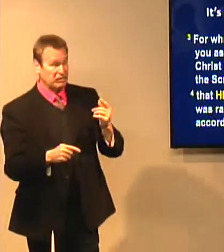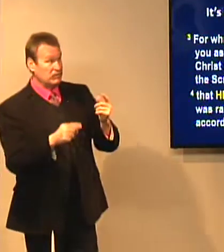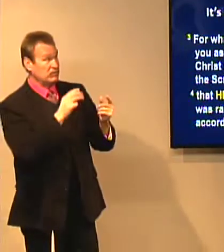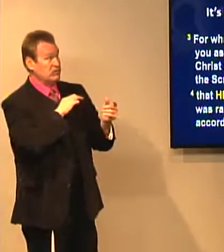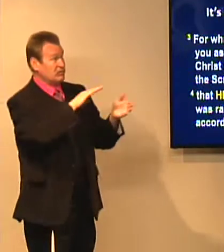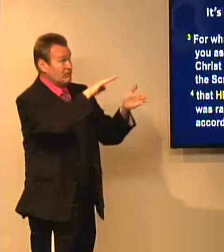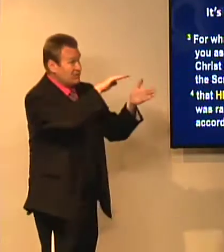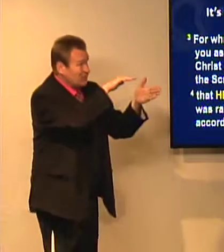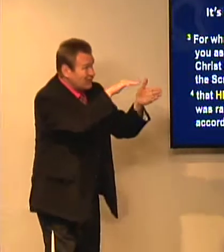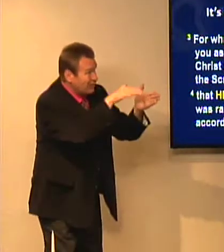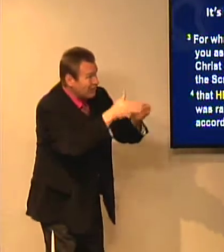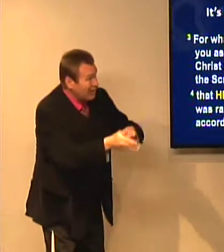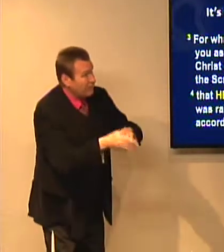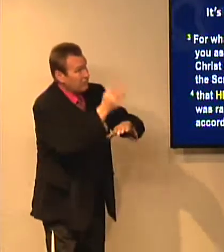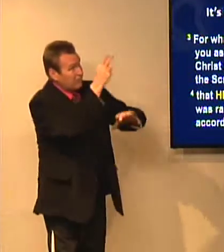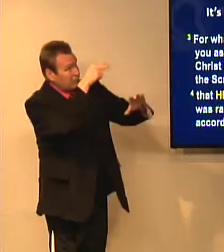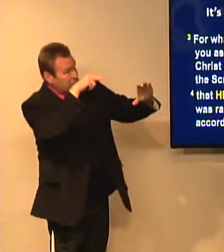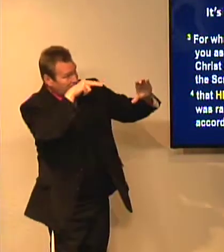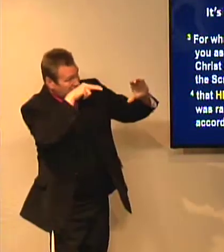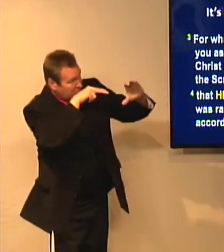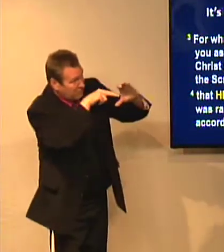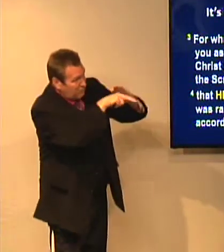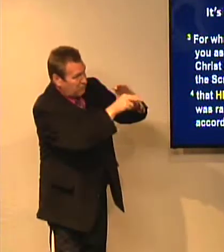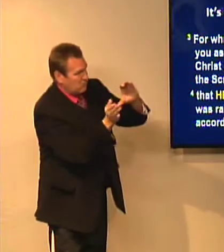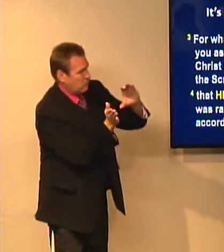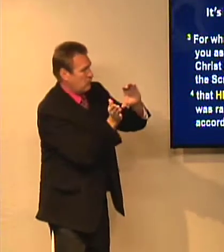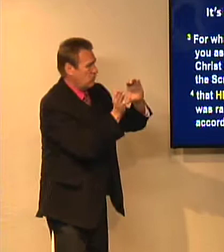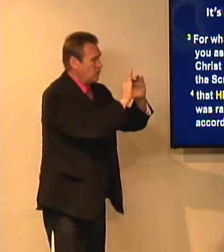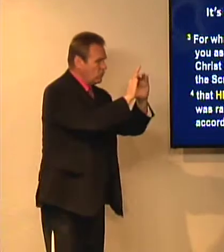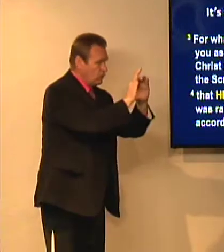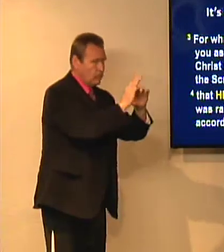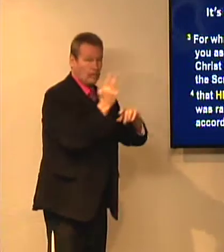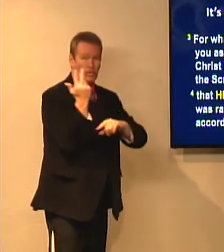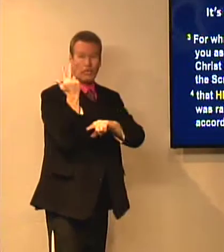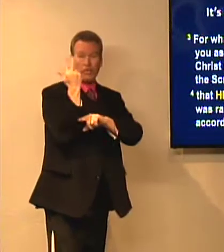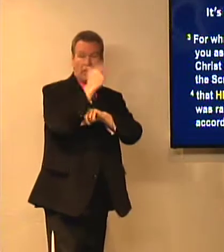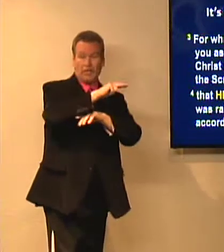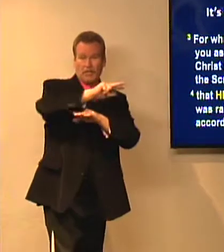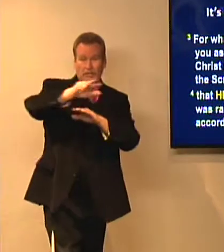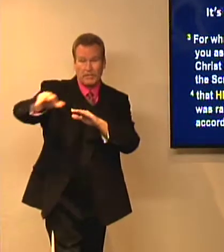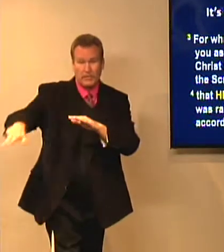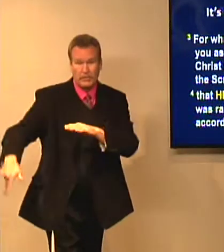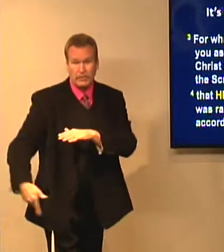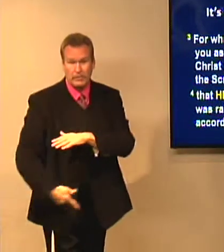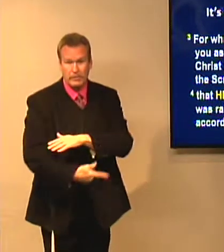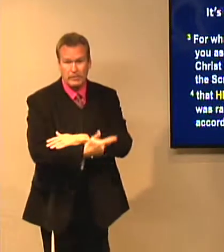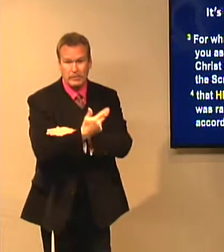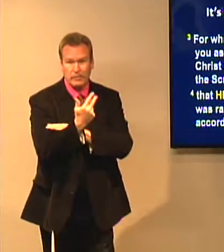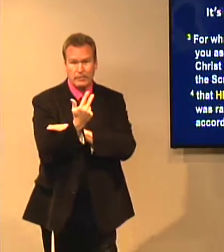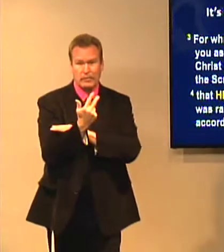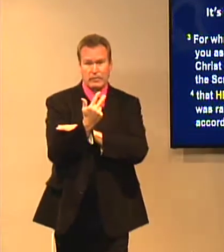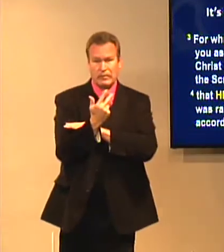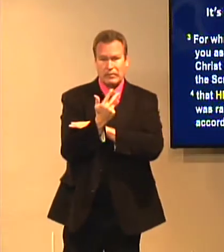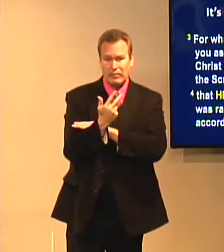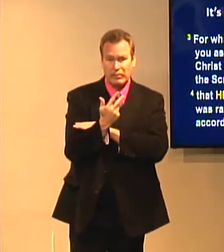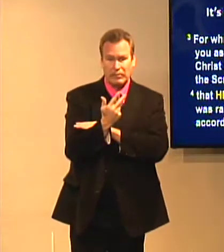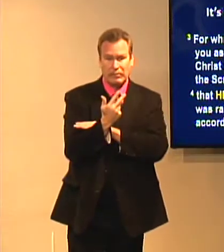So the gospel starts out with, Jesus Christ died for our sins. He was buried for three, and he was buried, buried,